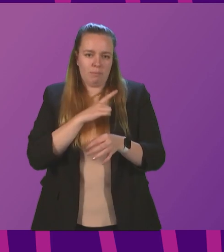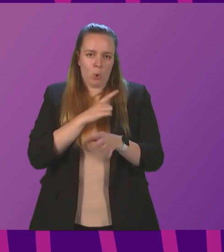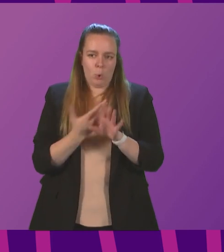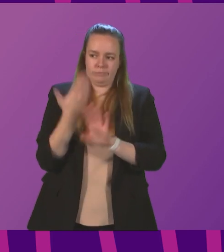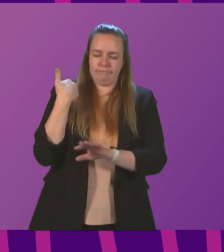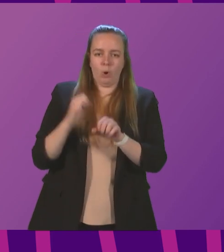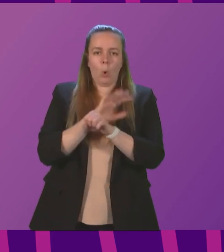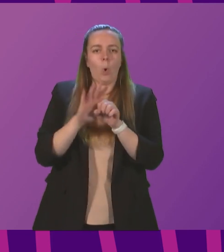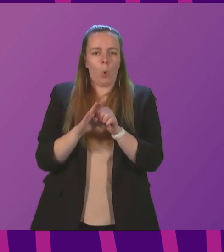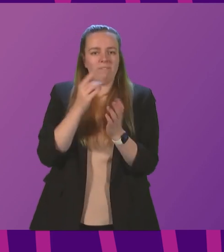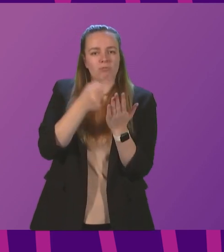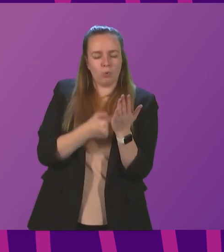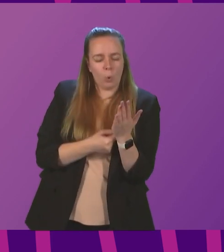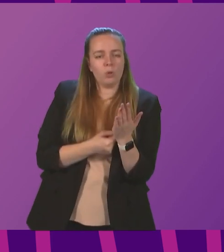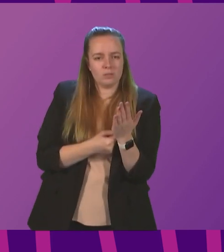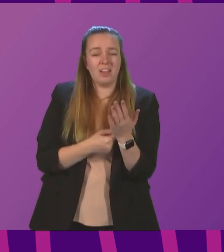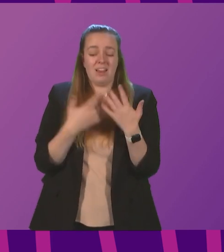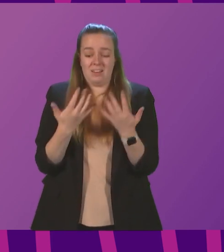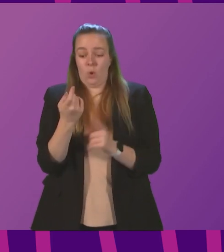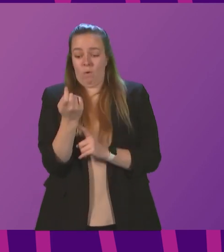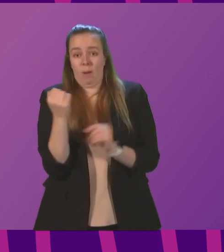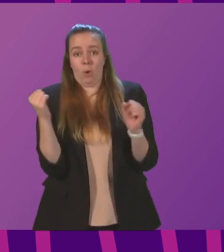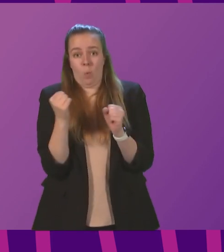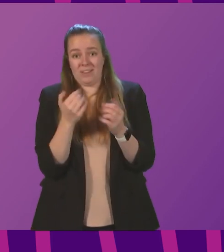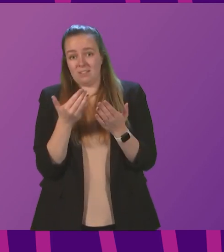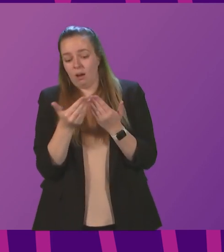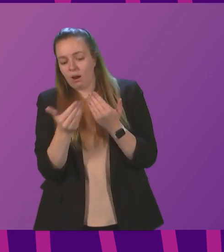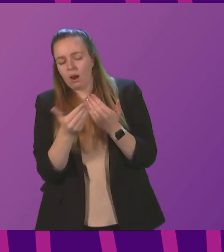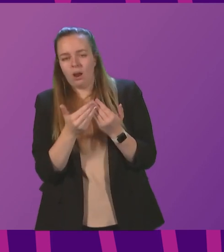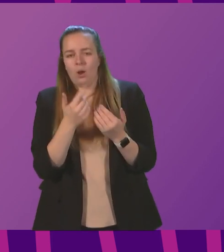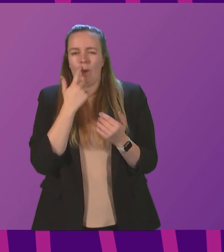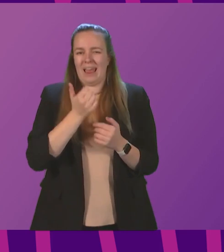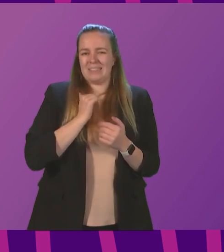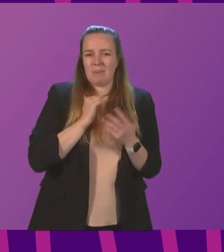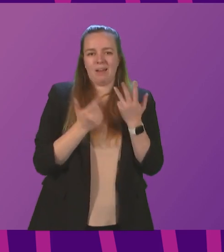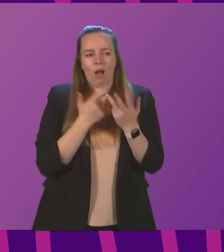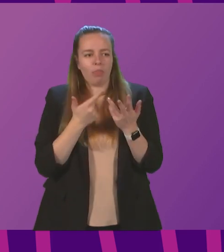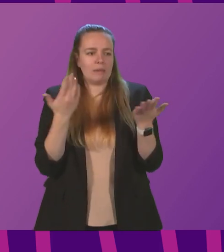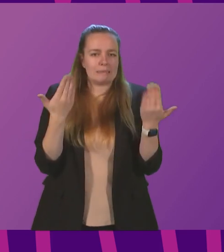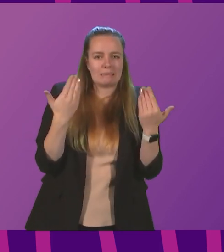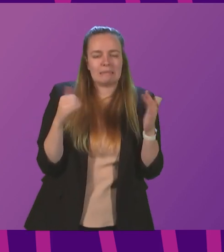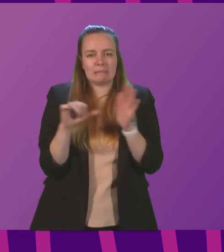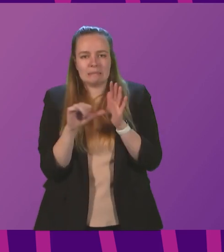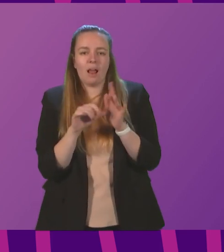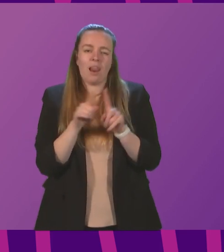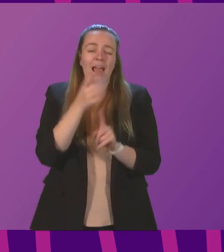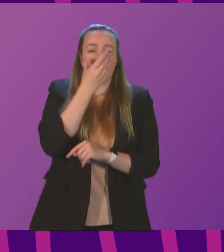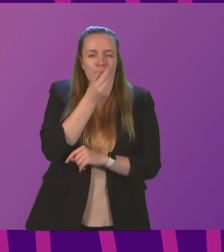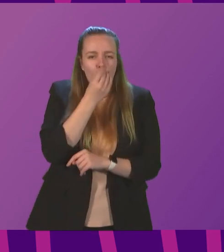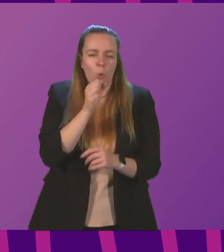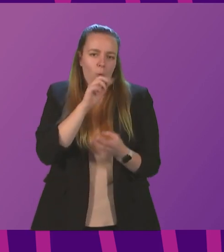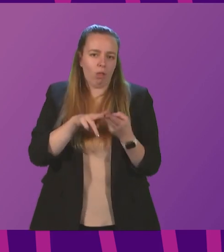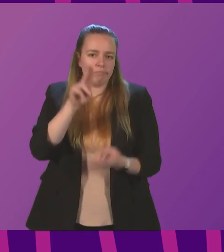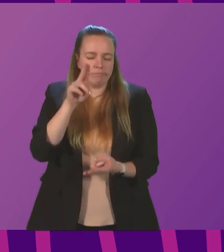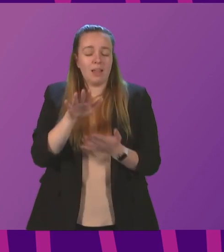countermeasures. And, of course, as we go further into winter, we can expect other seasonal pressures, for example, flu, to increase. All of this